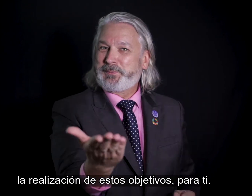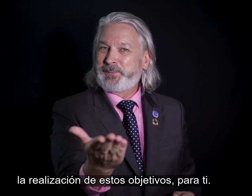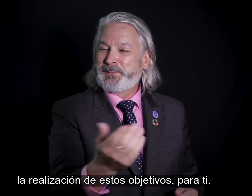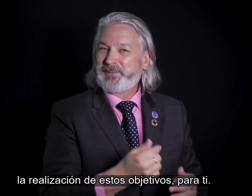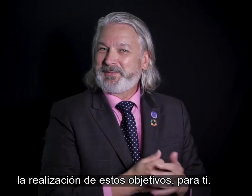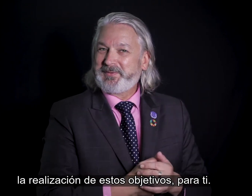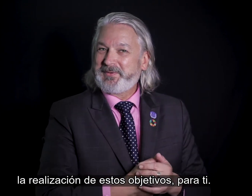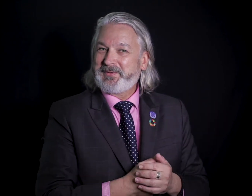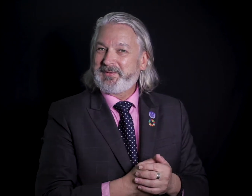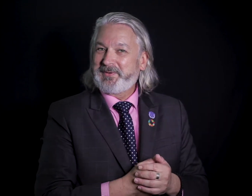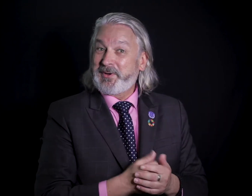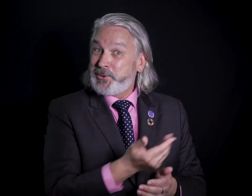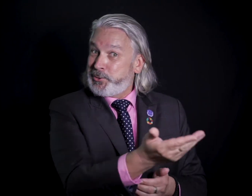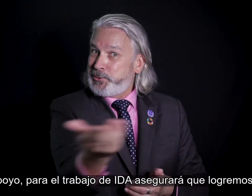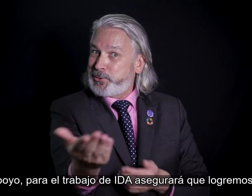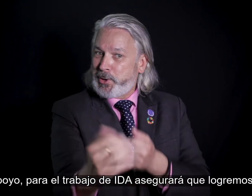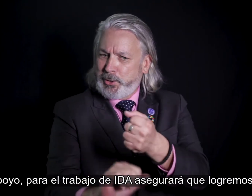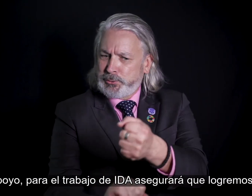for you.